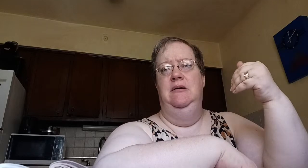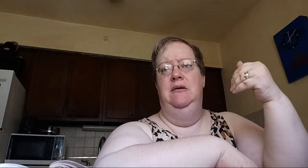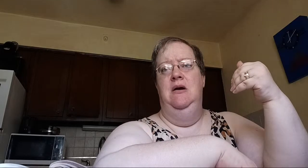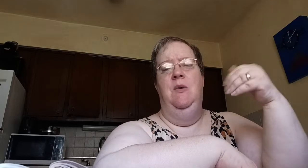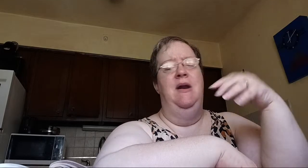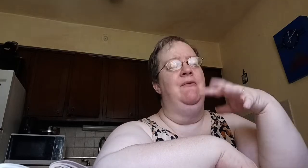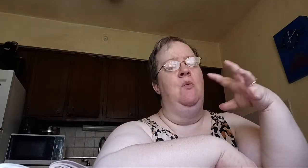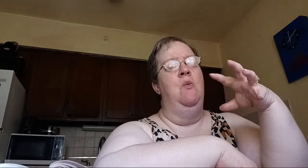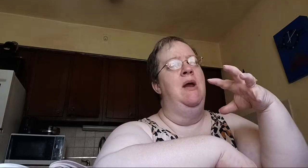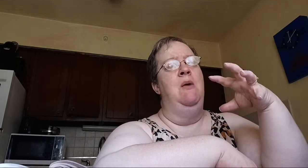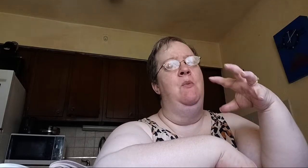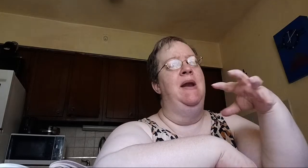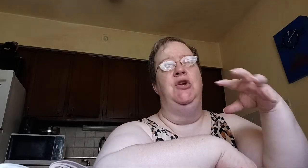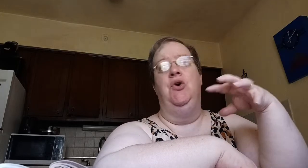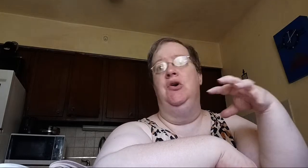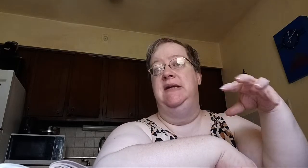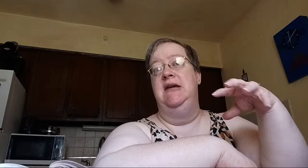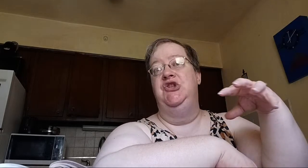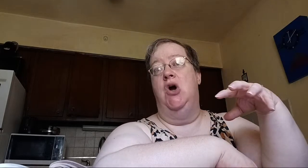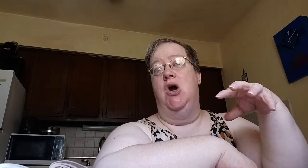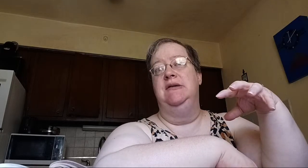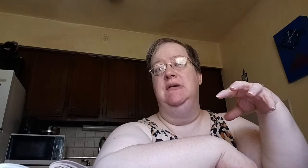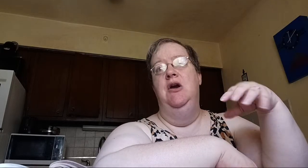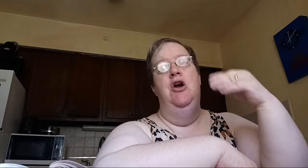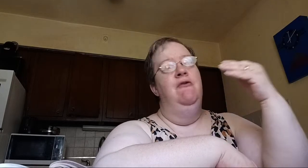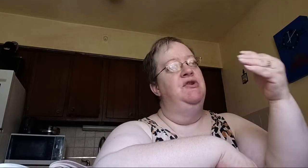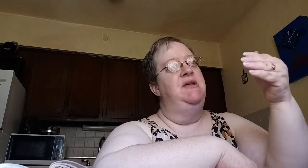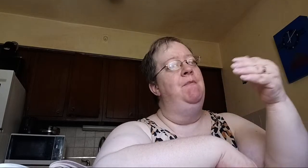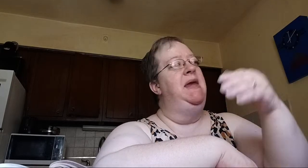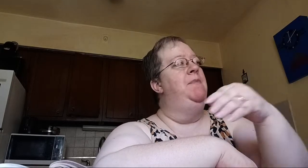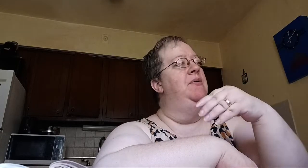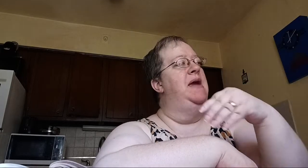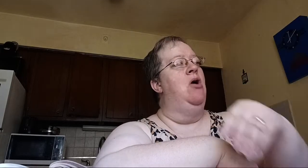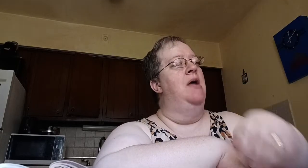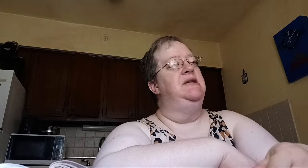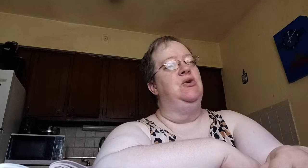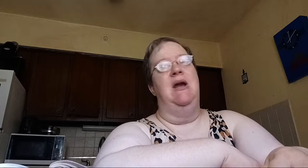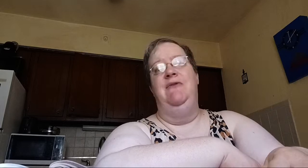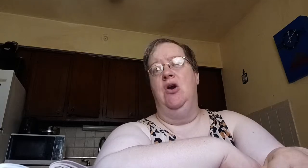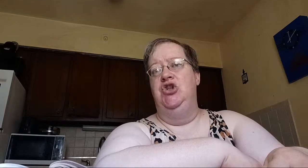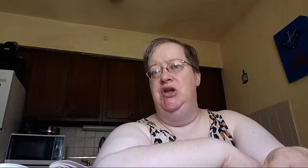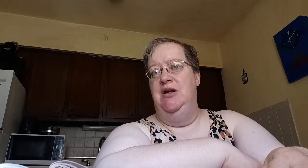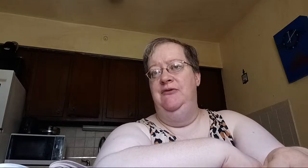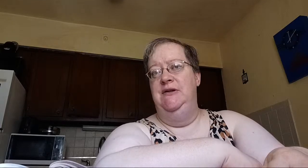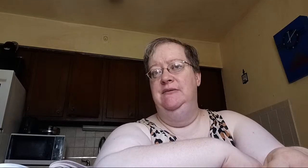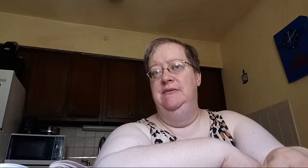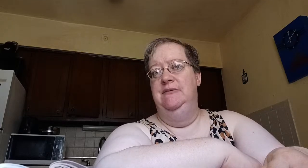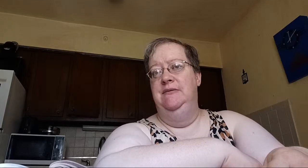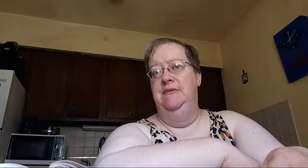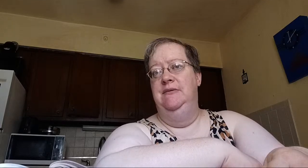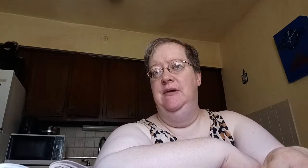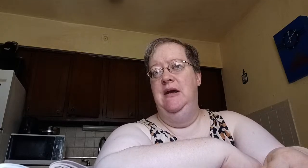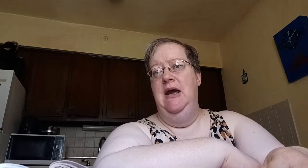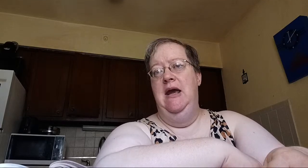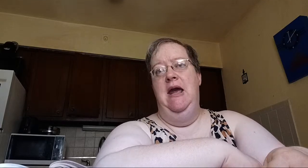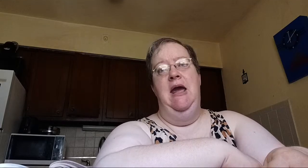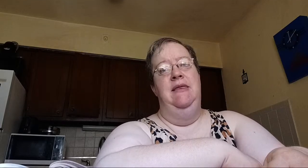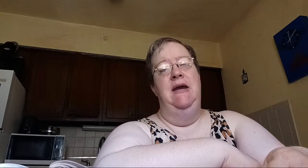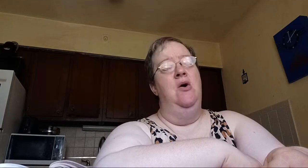whatever, whatever, whenever your day starts. For some people, they're on this graveyard shift and they don't get